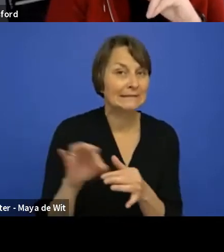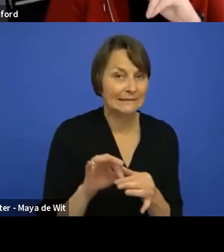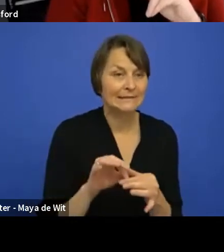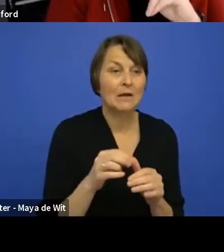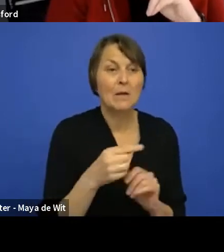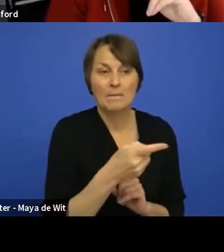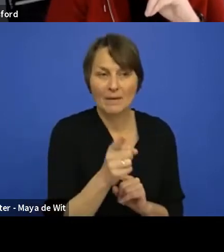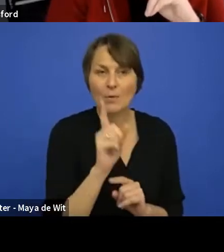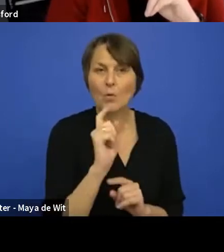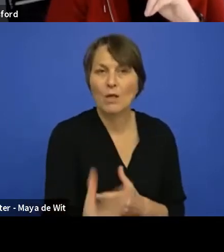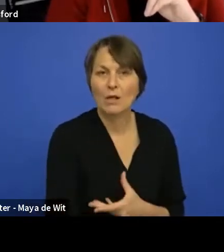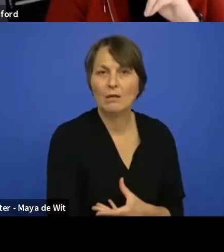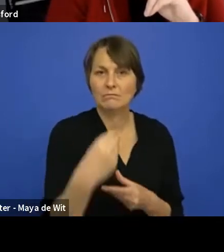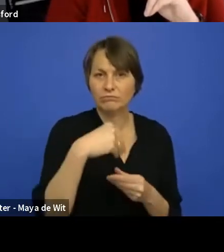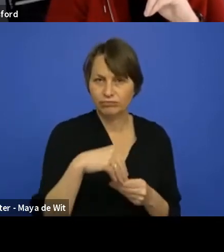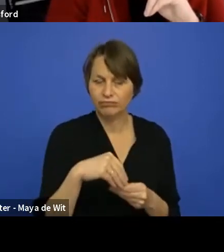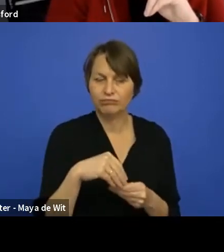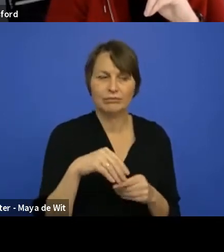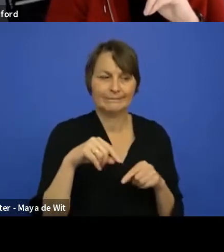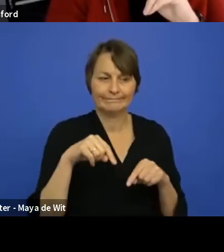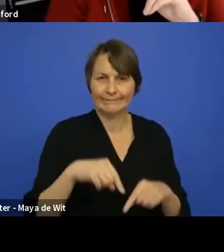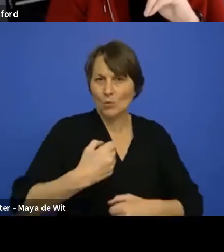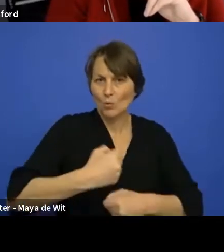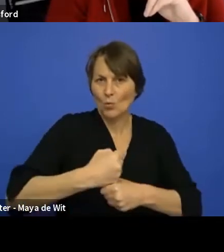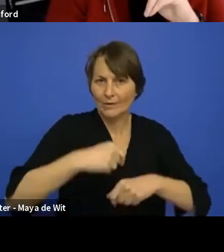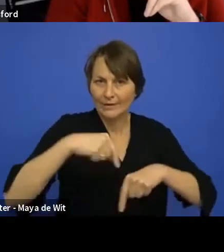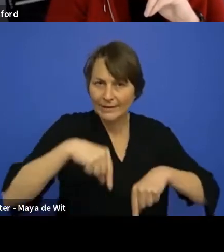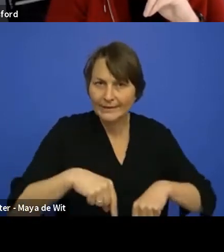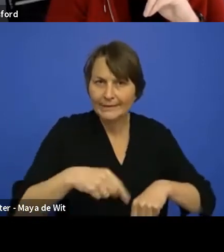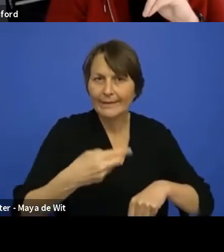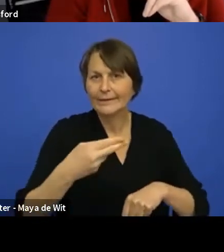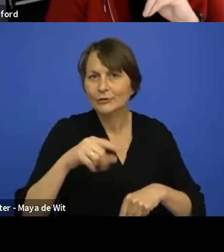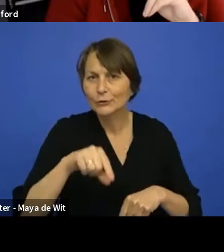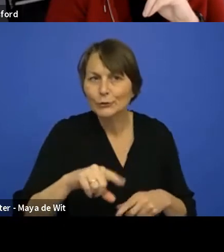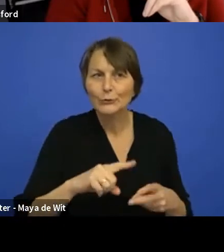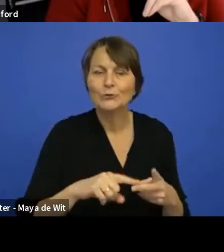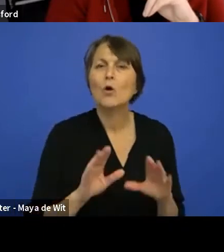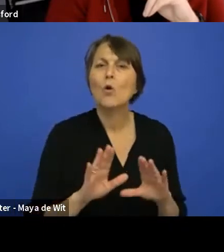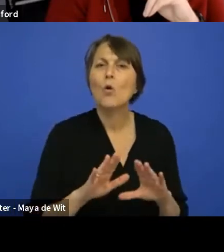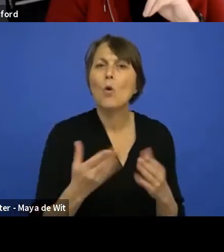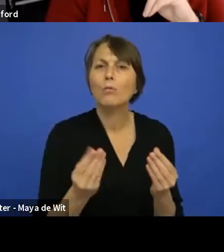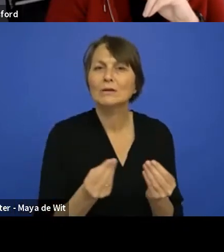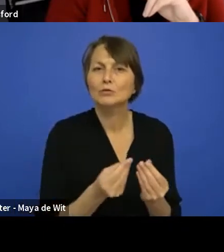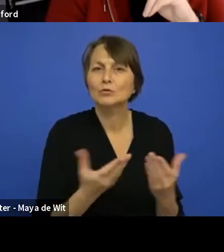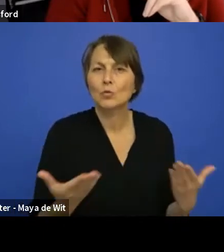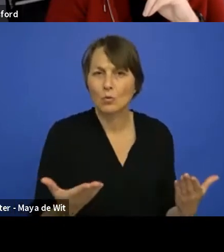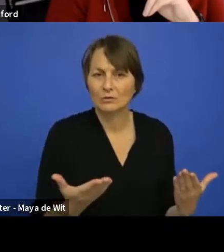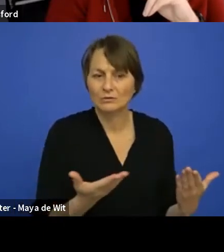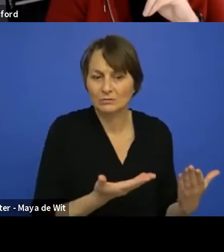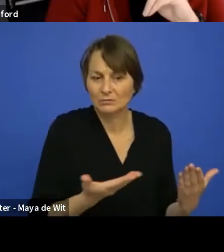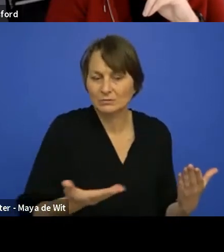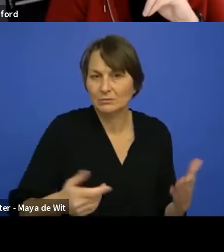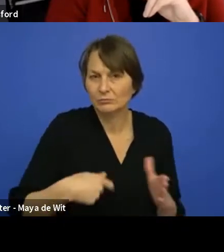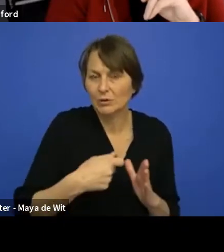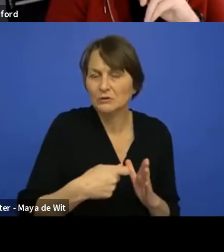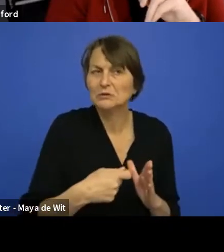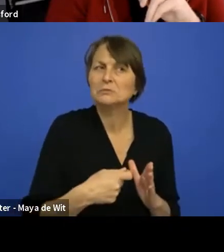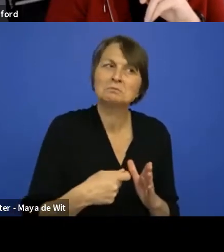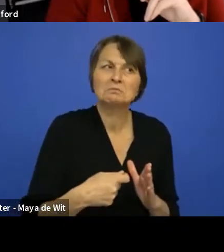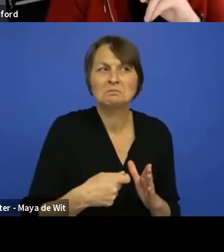either working at HQ or, you know, as part of the open source project, uh, I don't think that will be too, you know, busy of